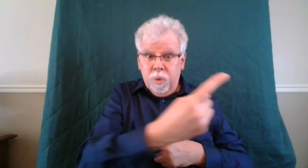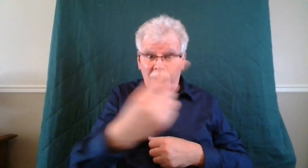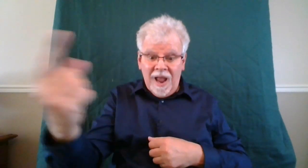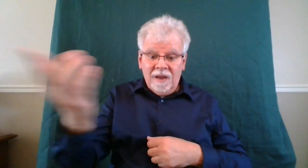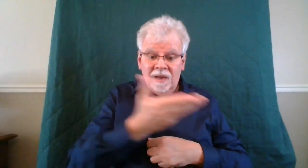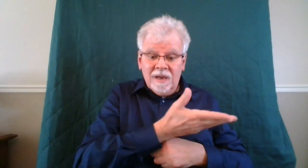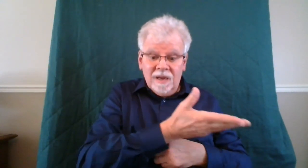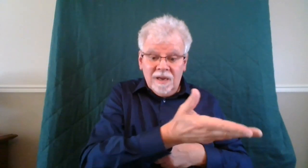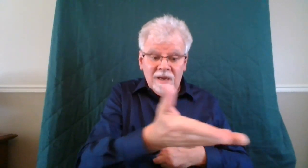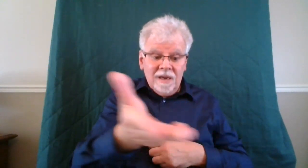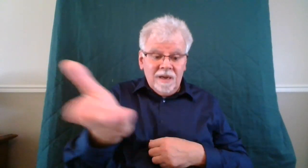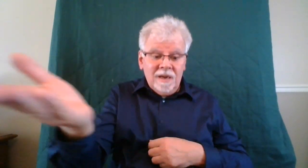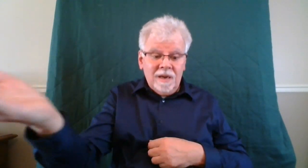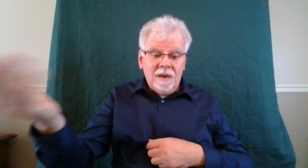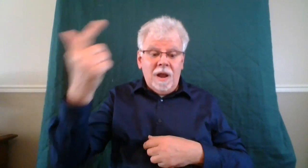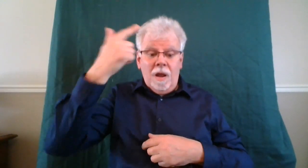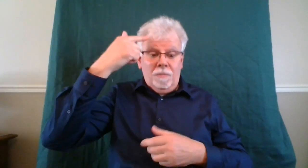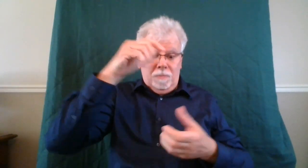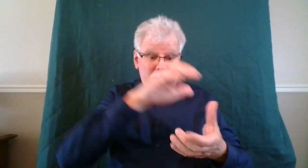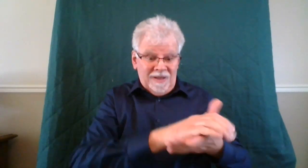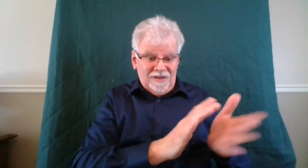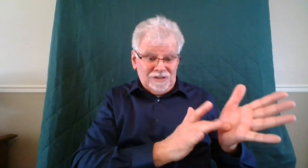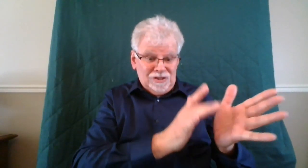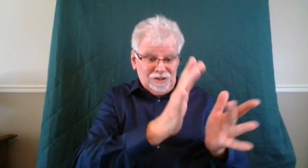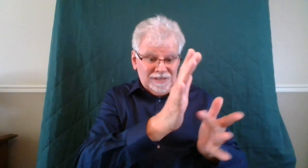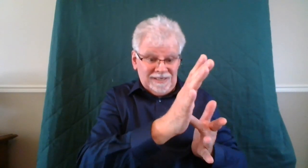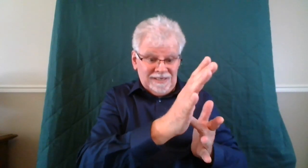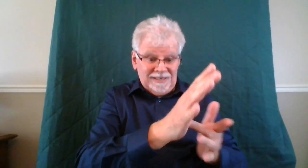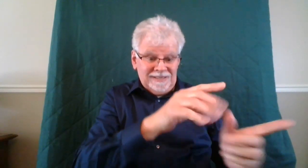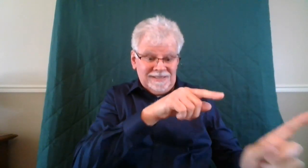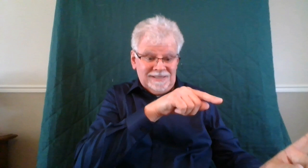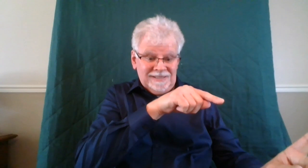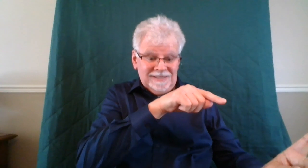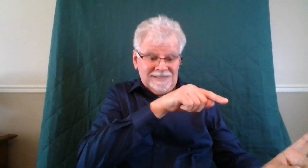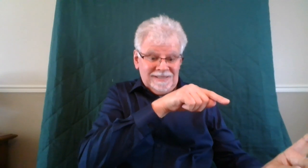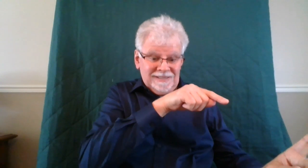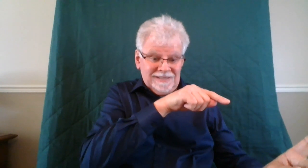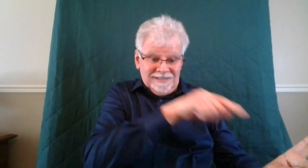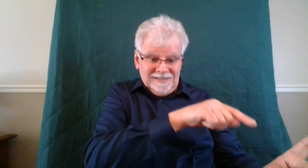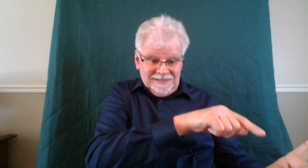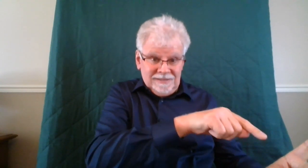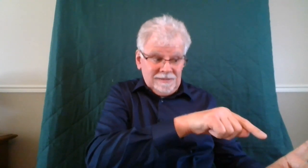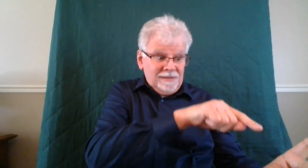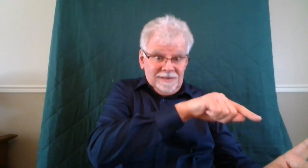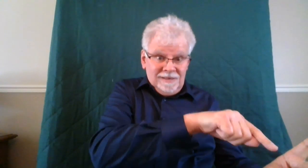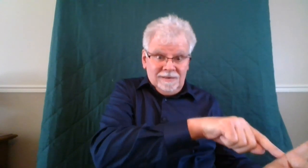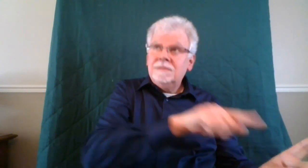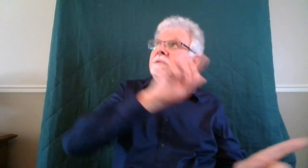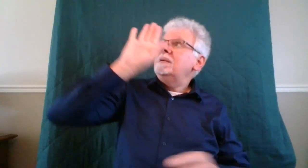God. Whoever acknowledges that Jesus is